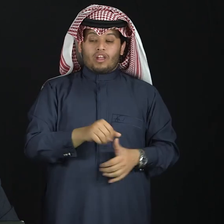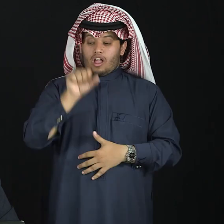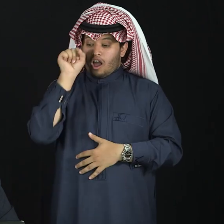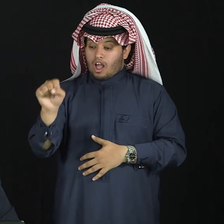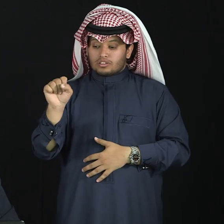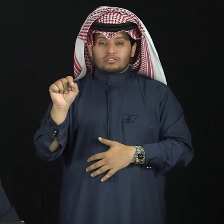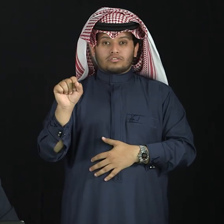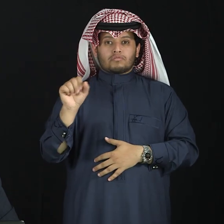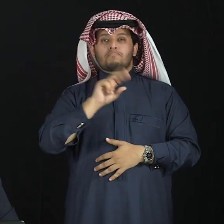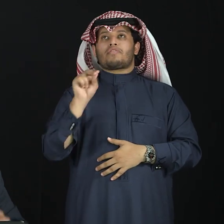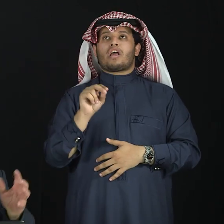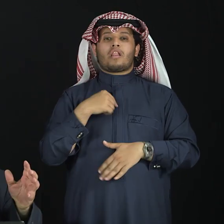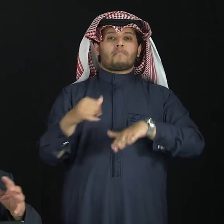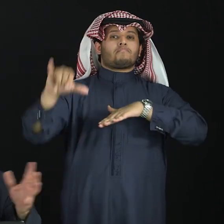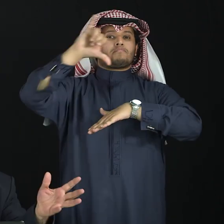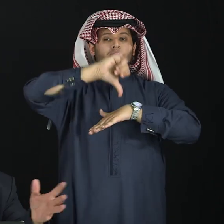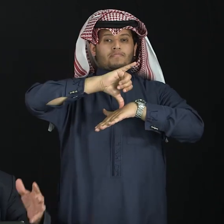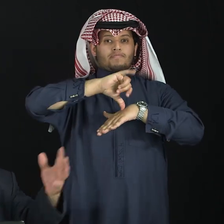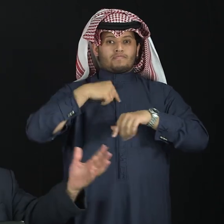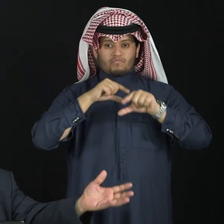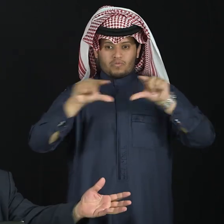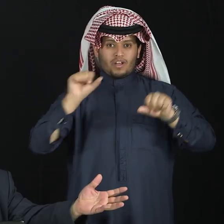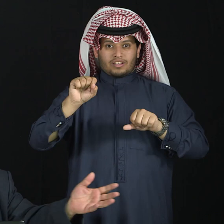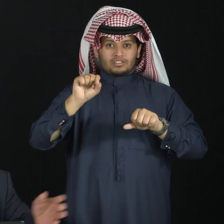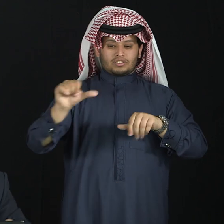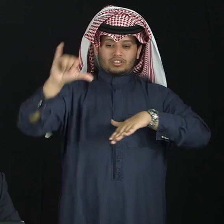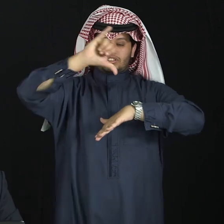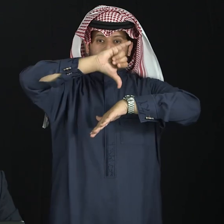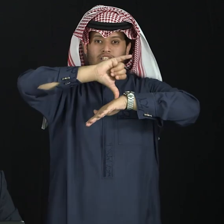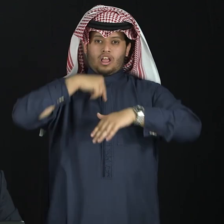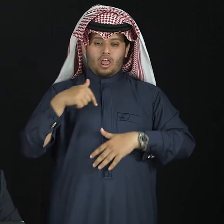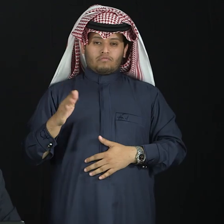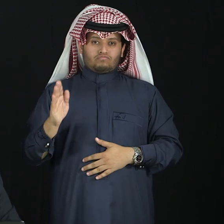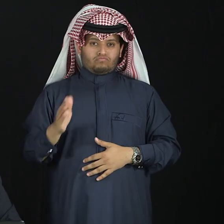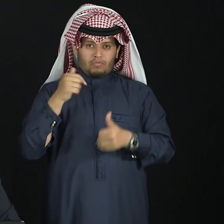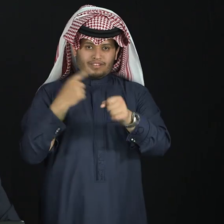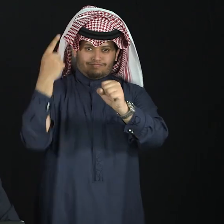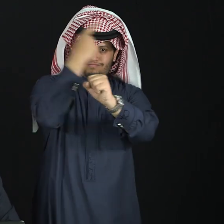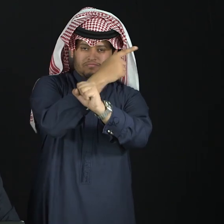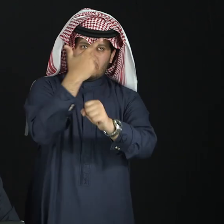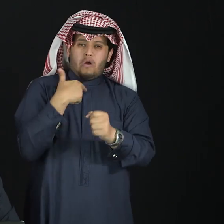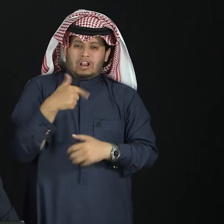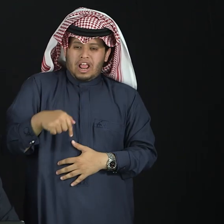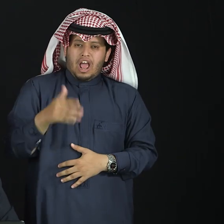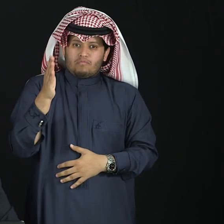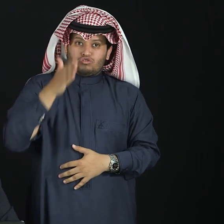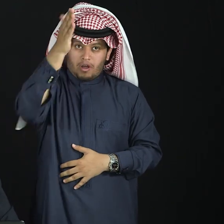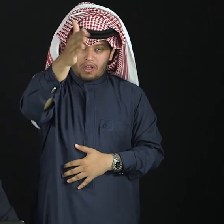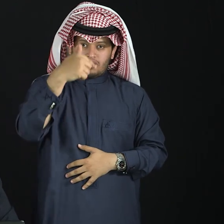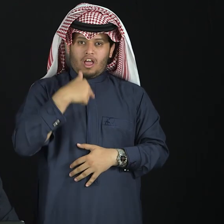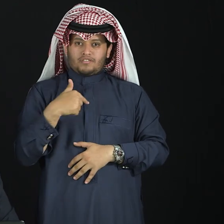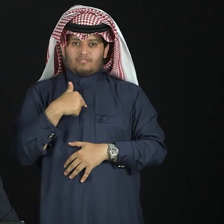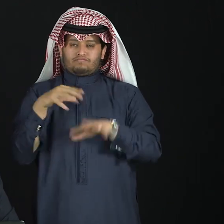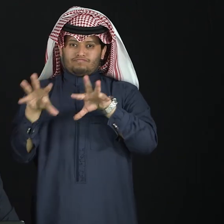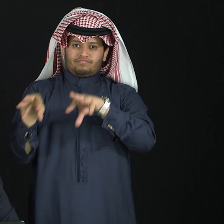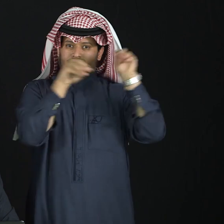city. I start with city, then big. Then the comment, I am going to move. I am going